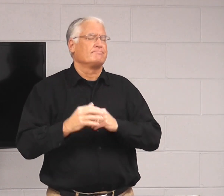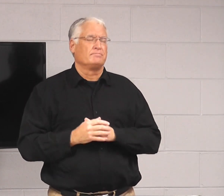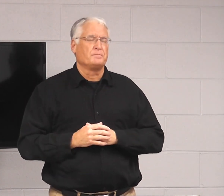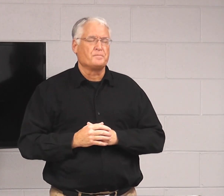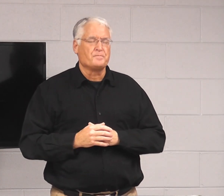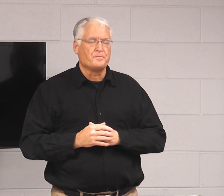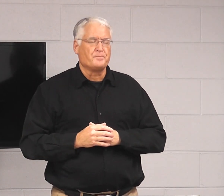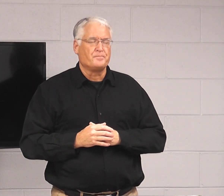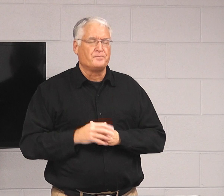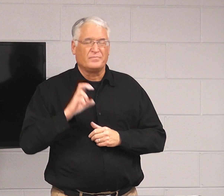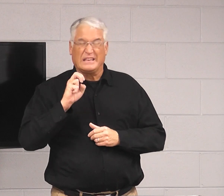and encouraging